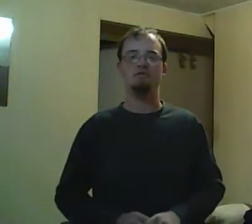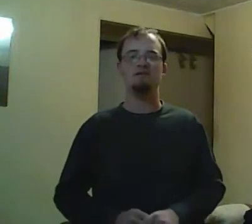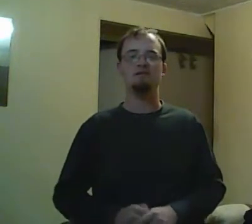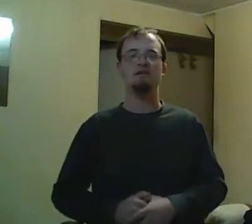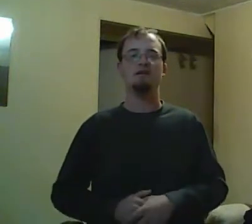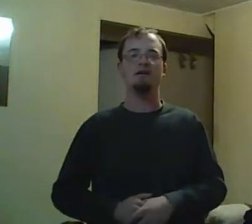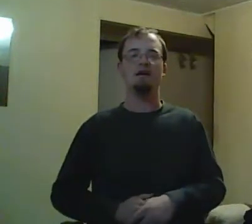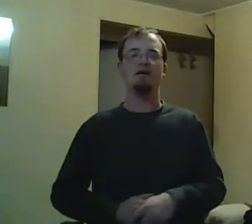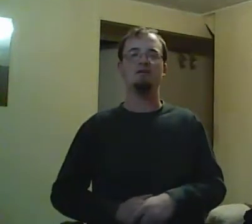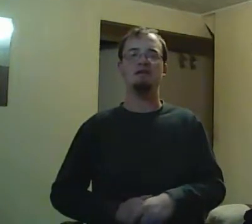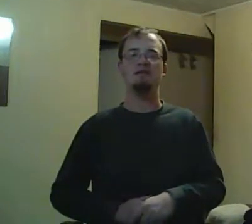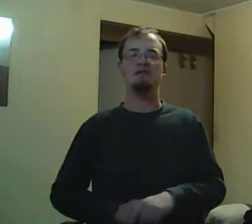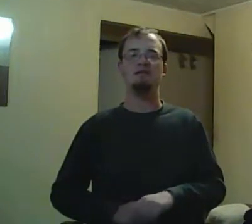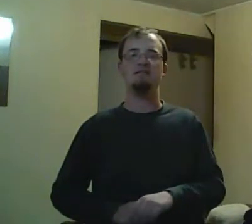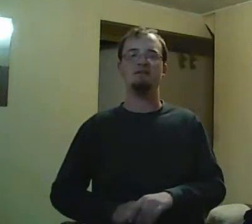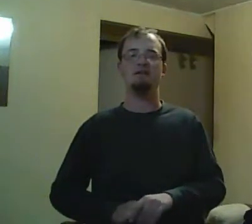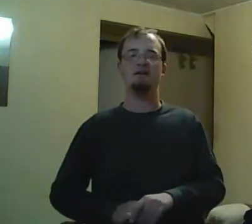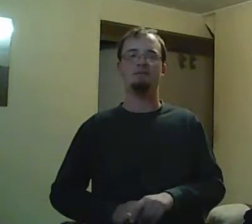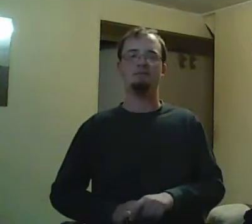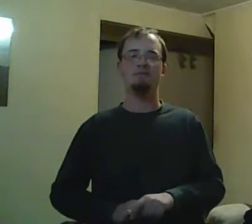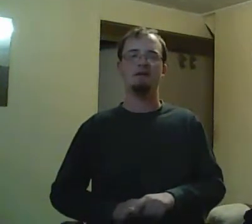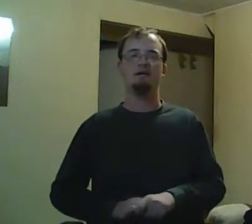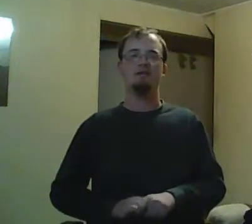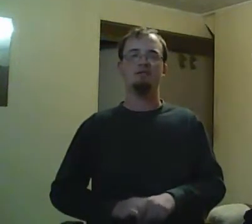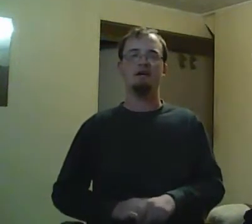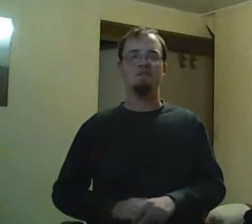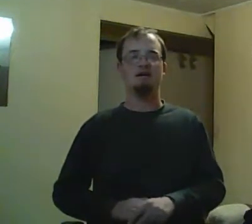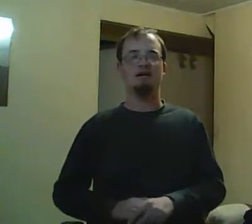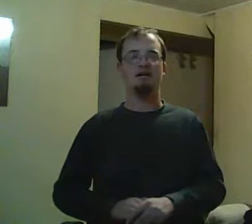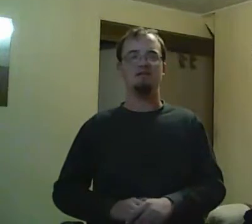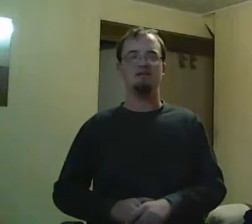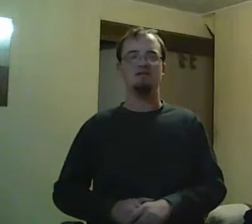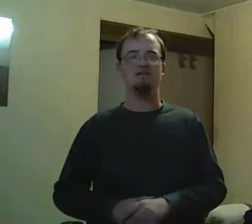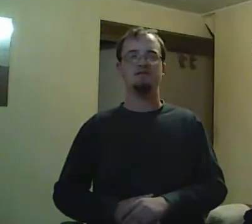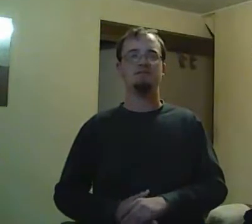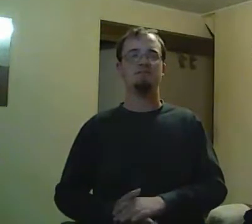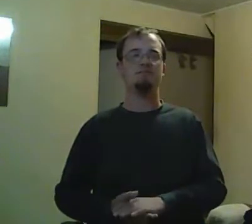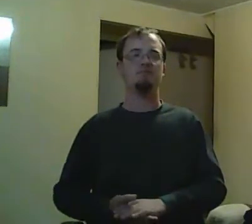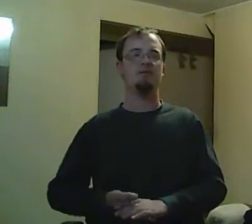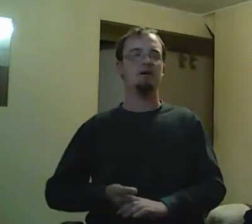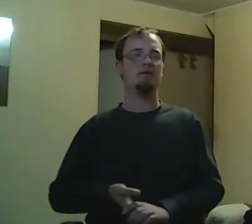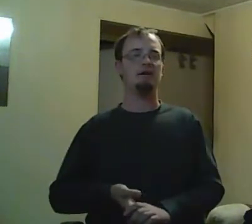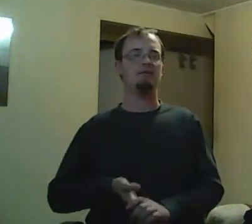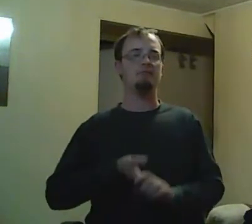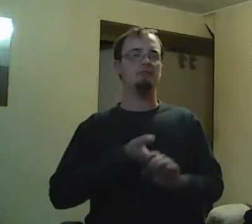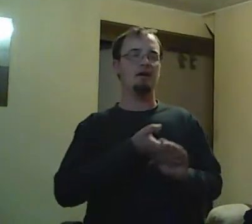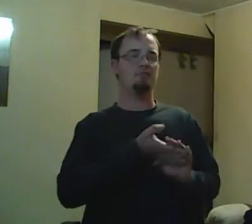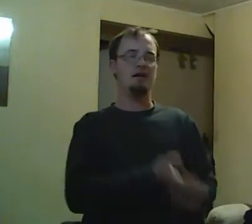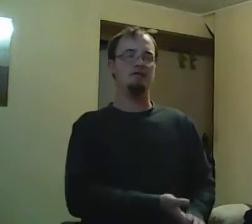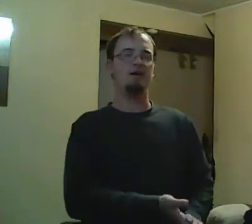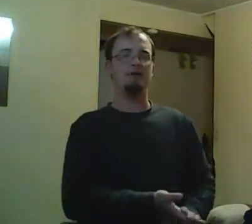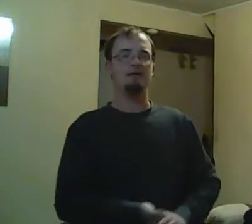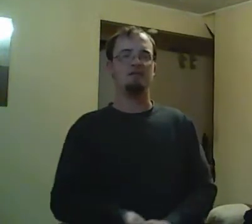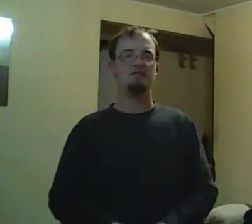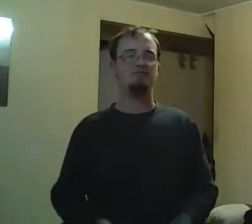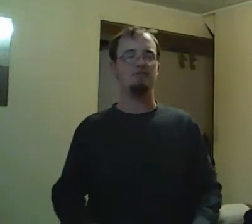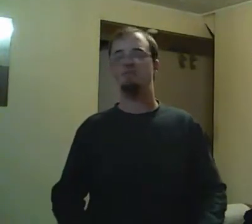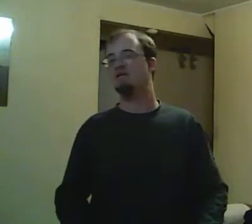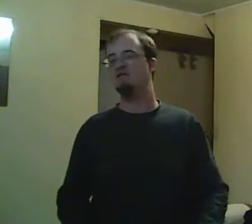years, like on basically hating on Emma. Because, you know, Emma deserved to have a gut interface